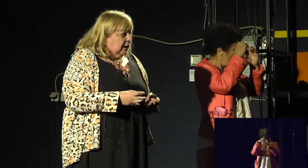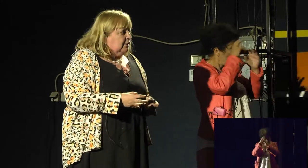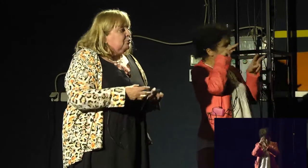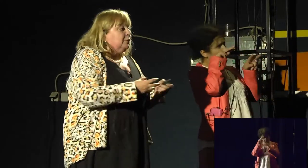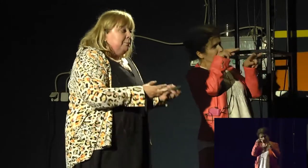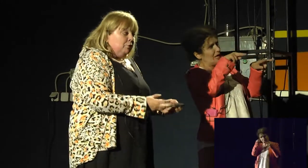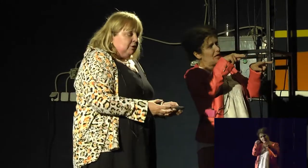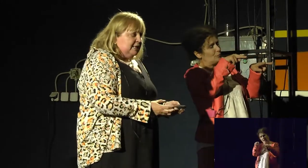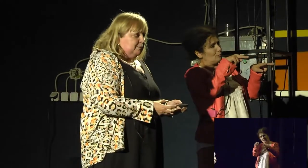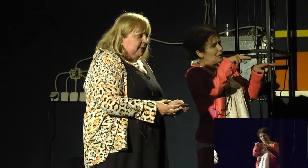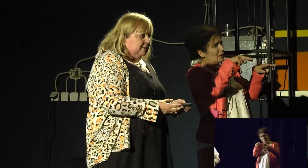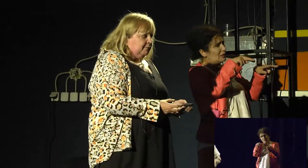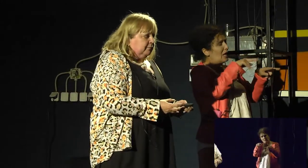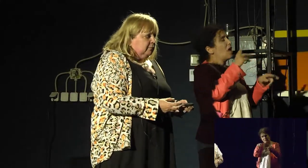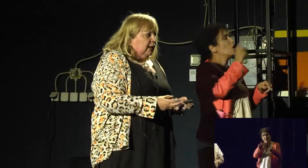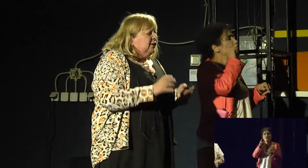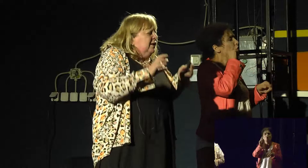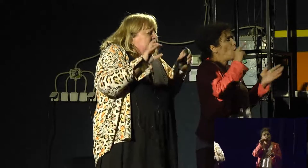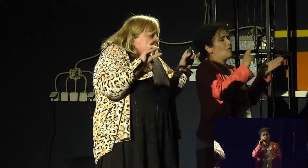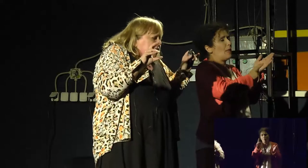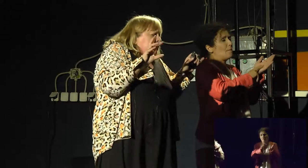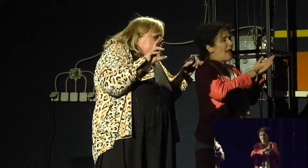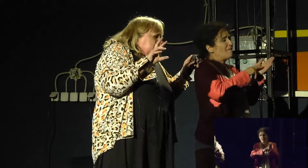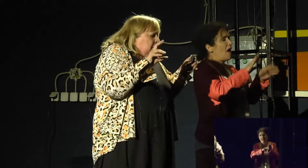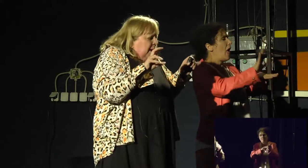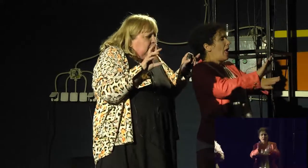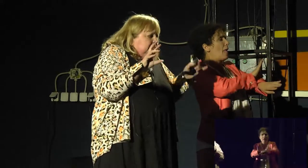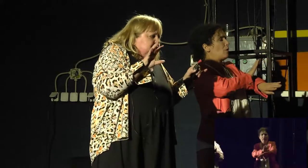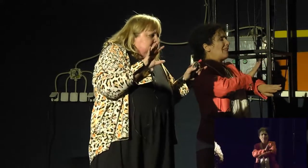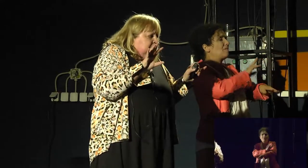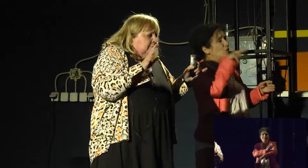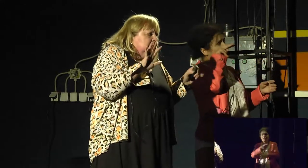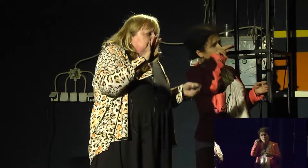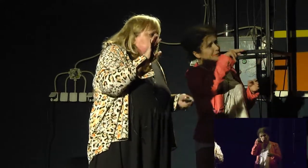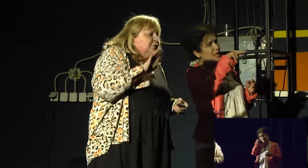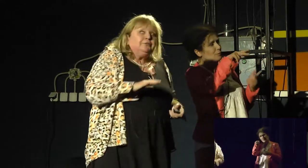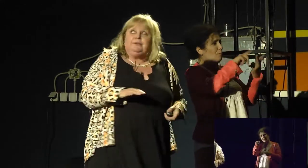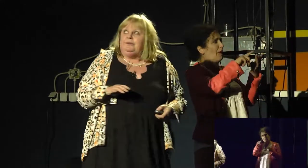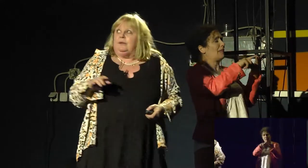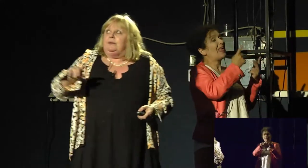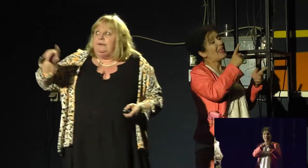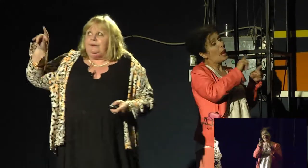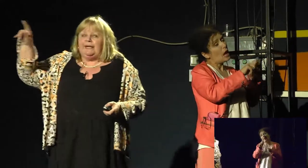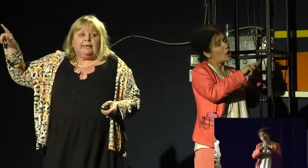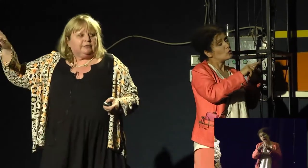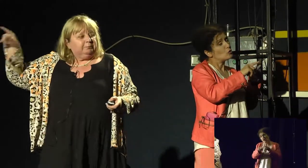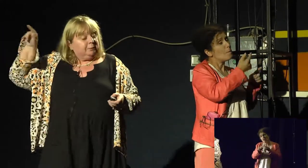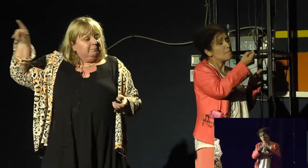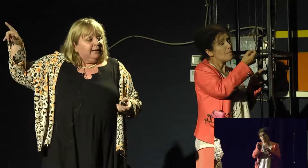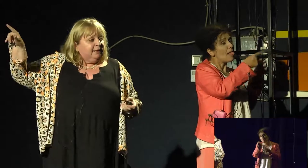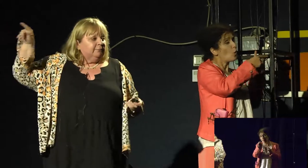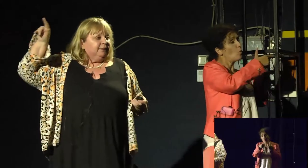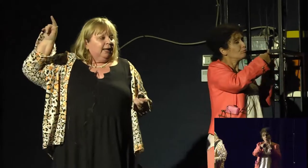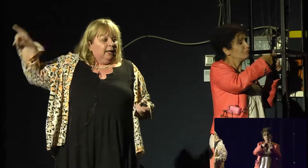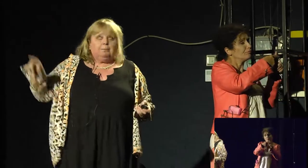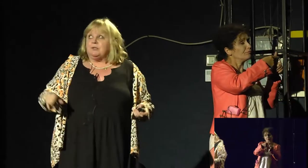and also the emotional aspects, and a little bit about positive. But we're not there yet.